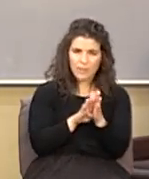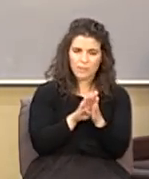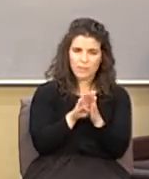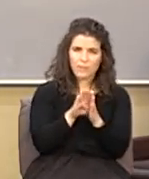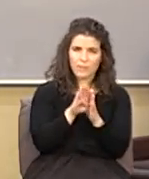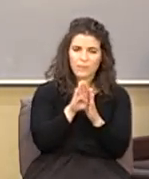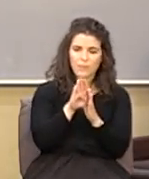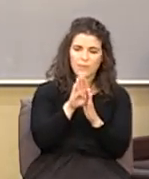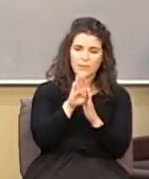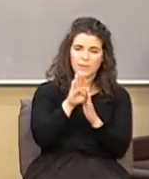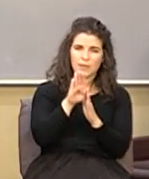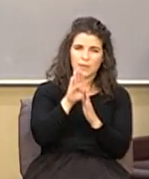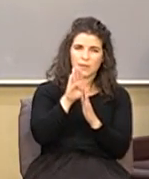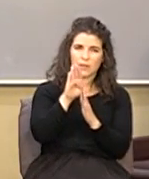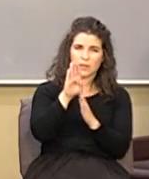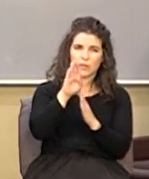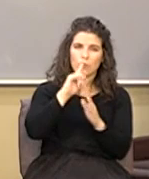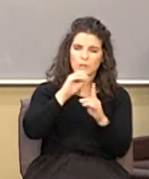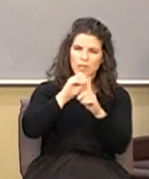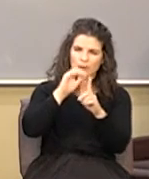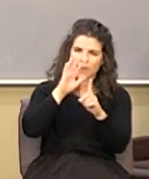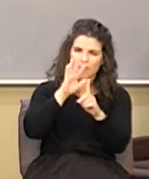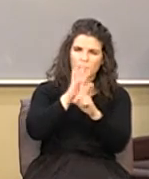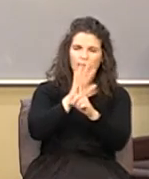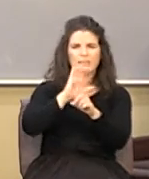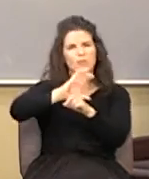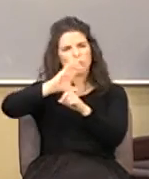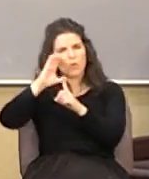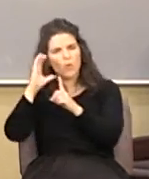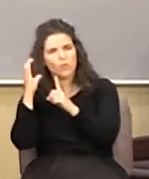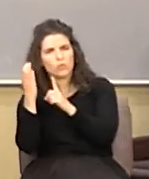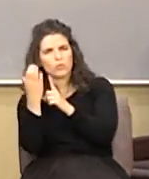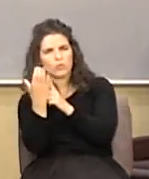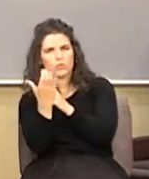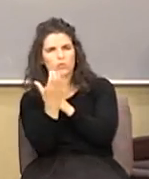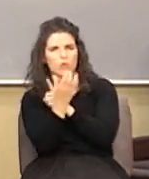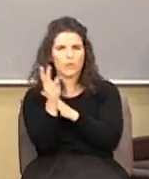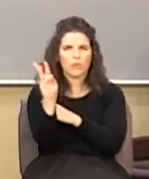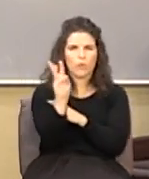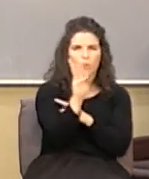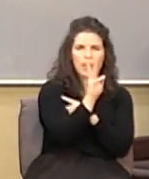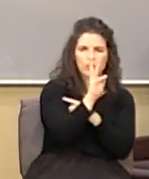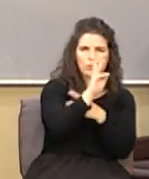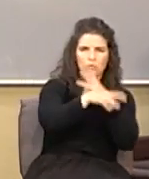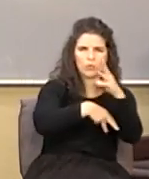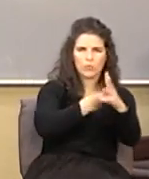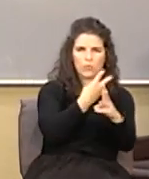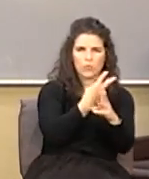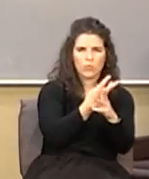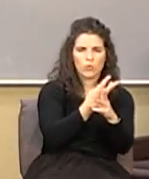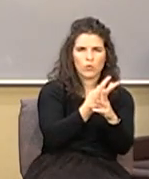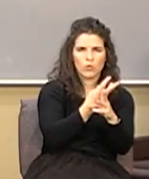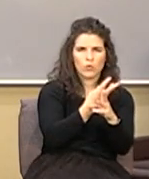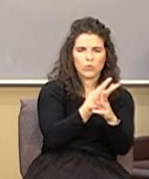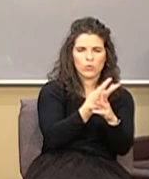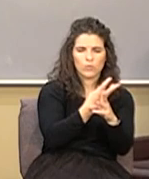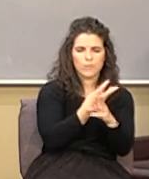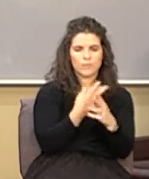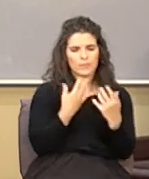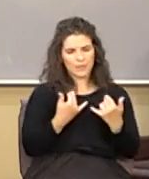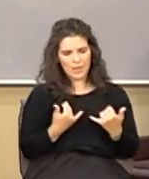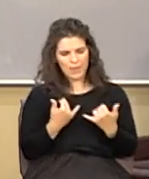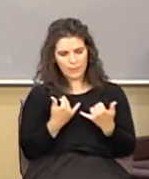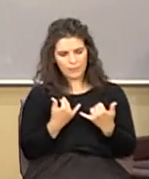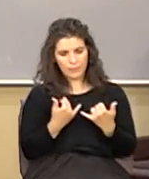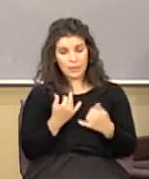where it affected the cultures of the Western world. Now, when I say